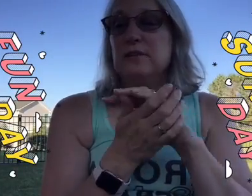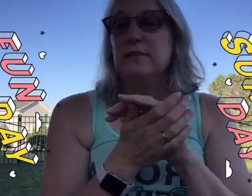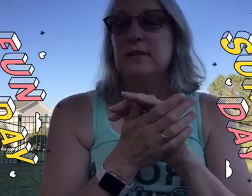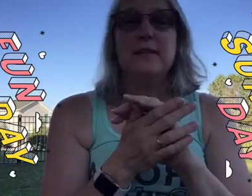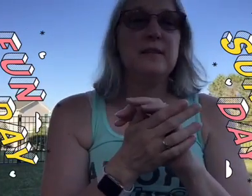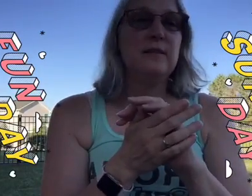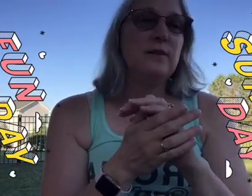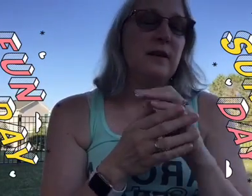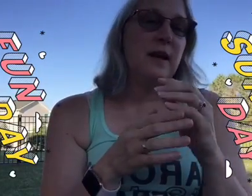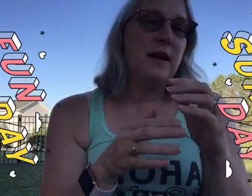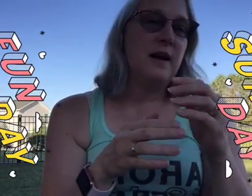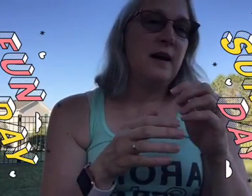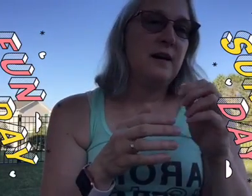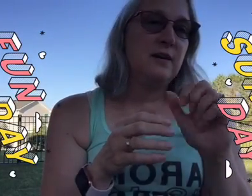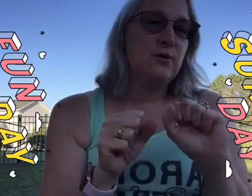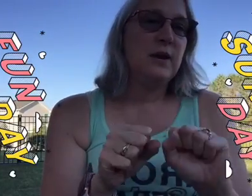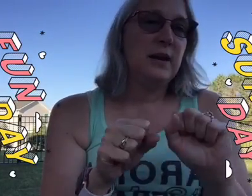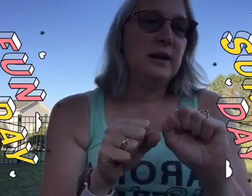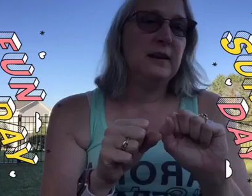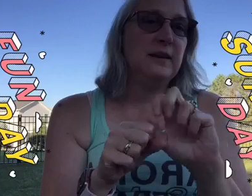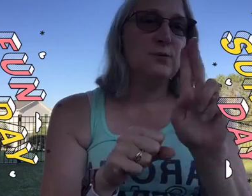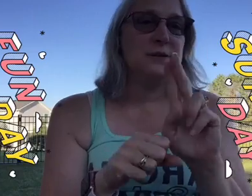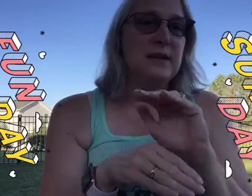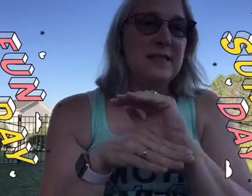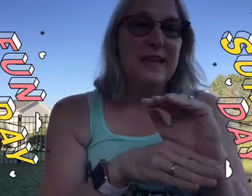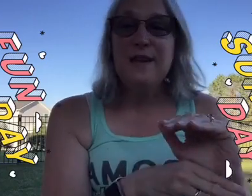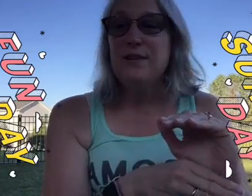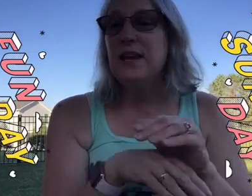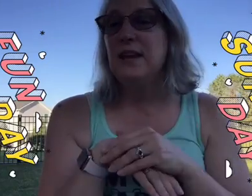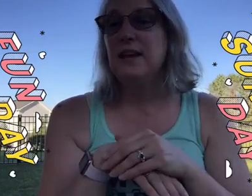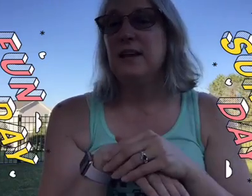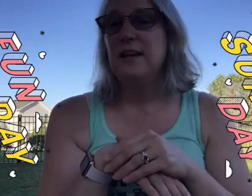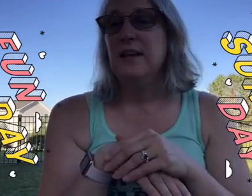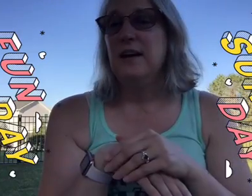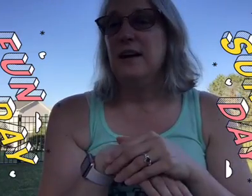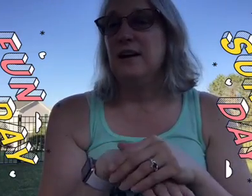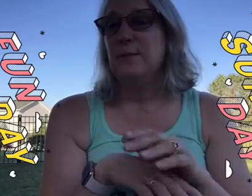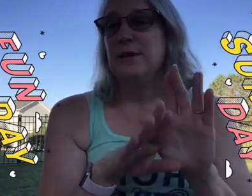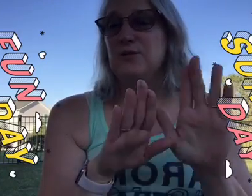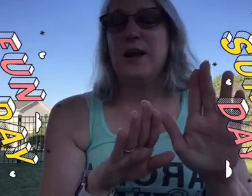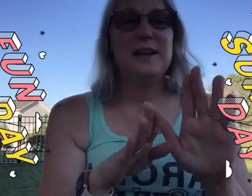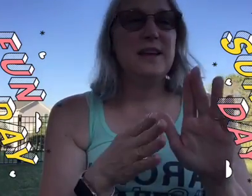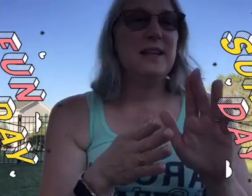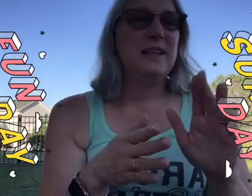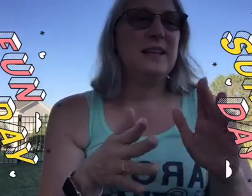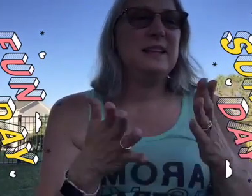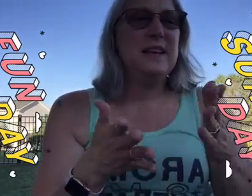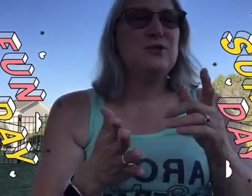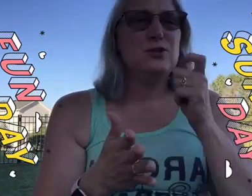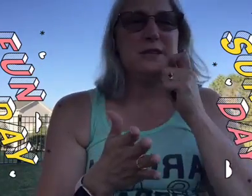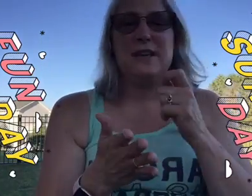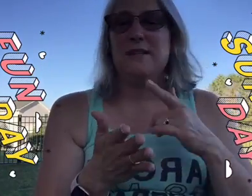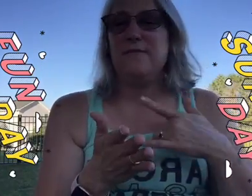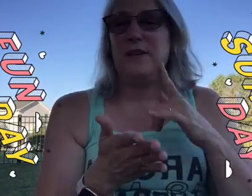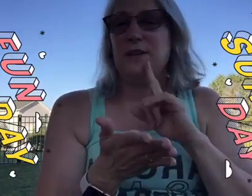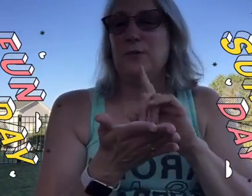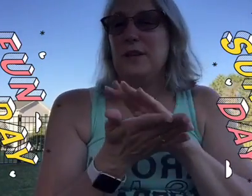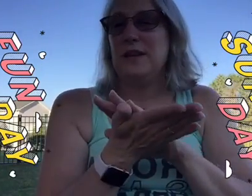you can use it in the evening it's great it leaves your skin feeling really